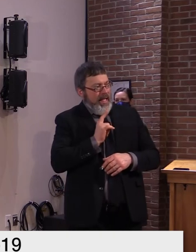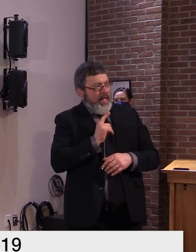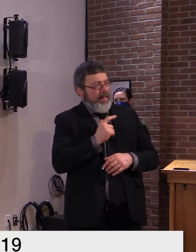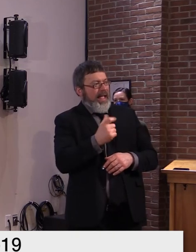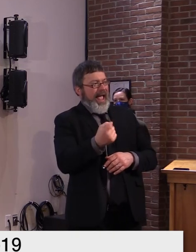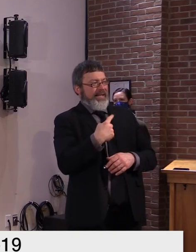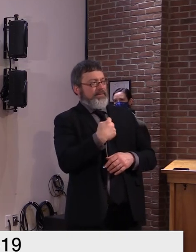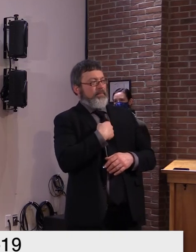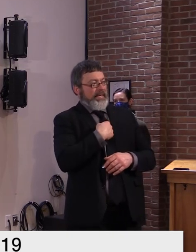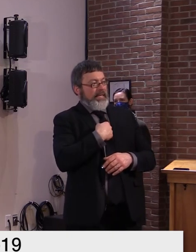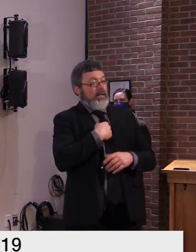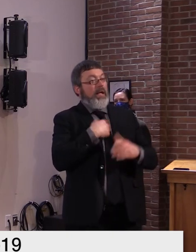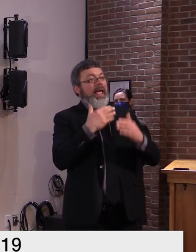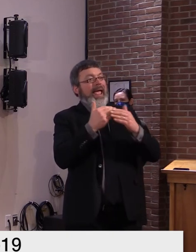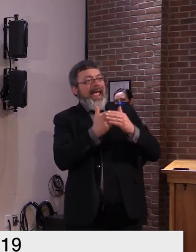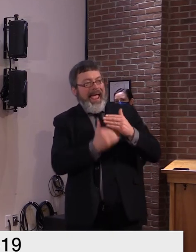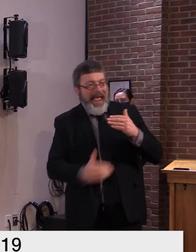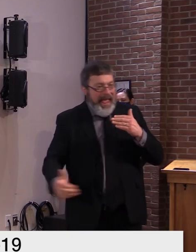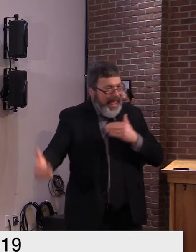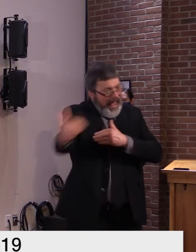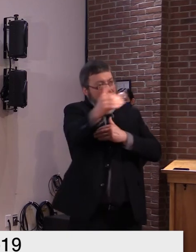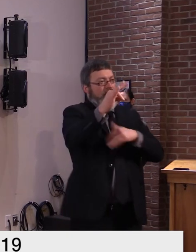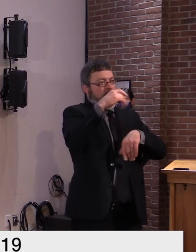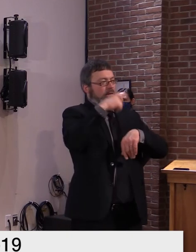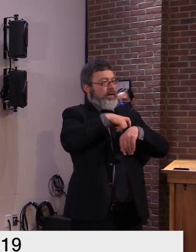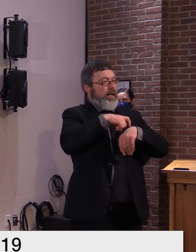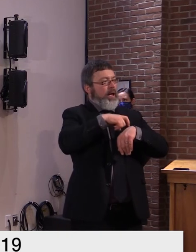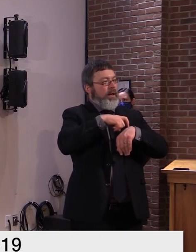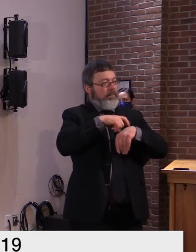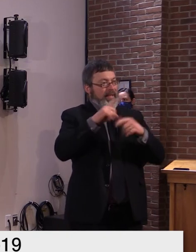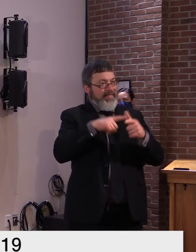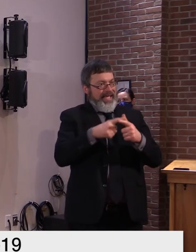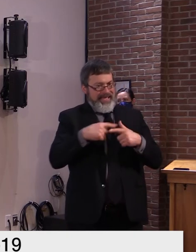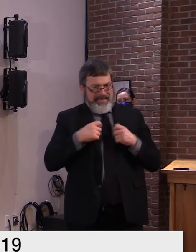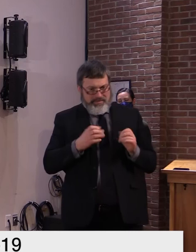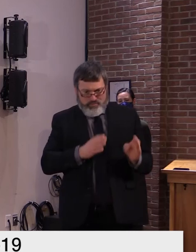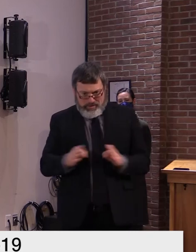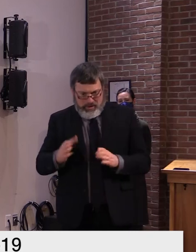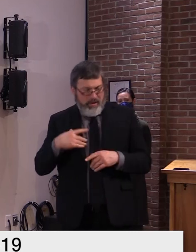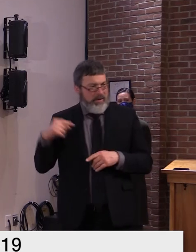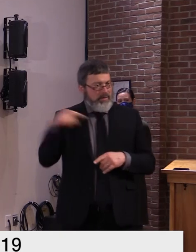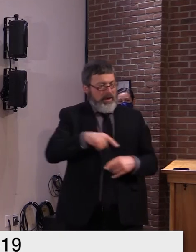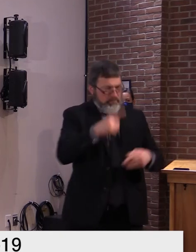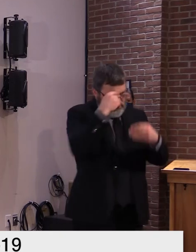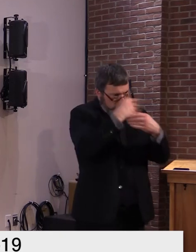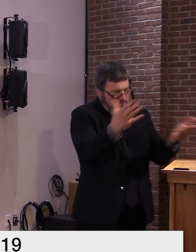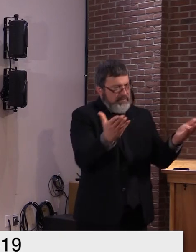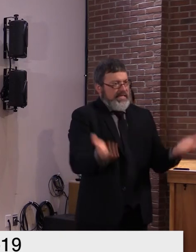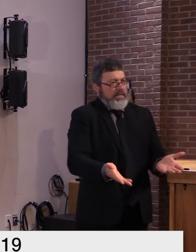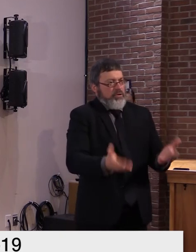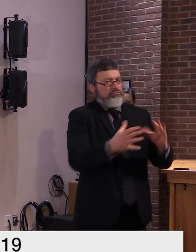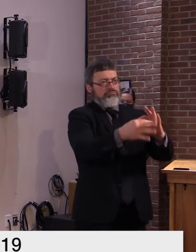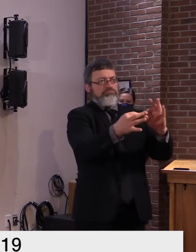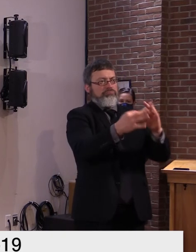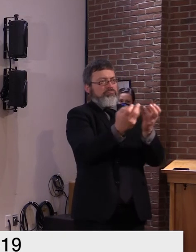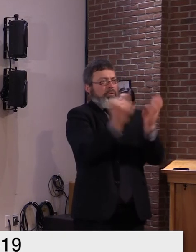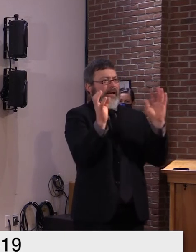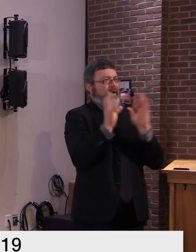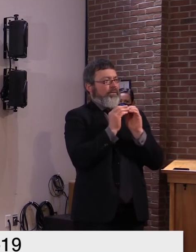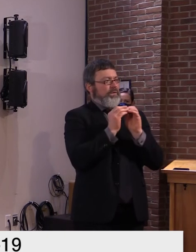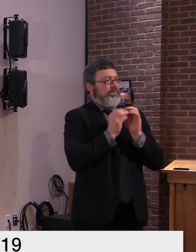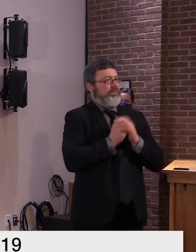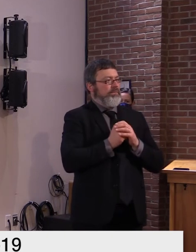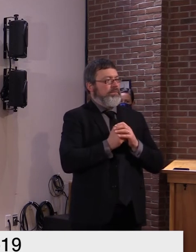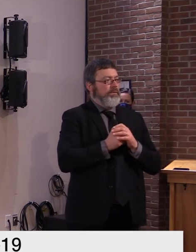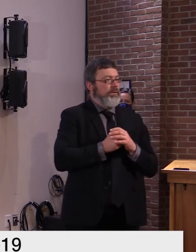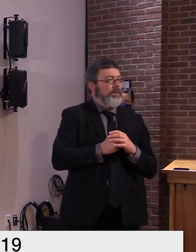and get that beforehand so that we're prepared when we have the press conferences. Yes, Governor, I did. And